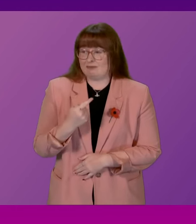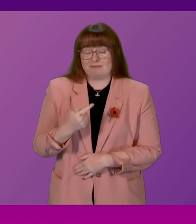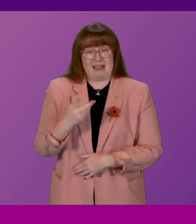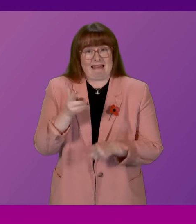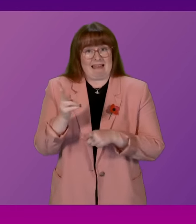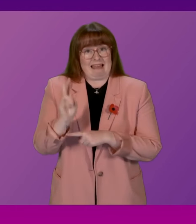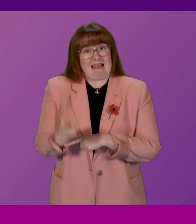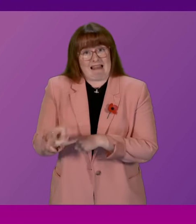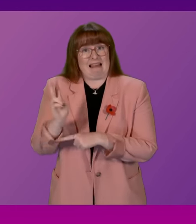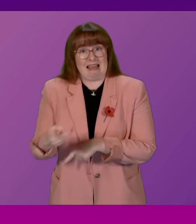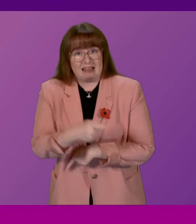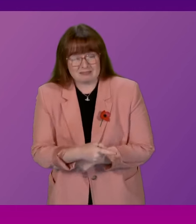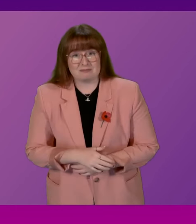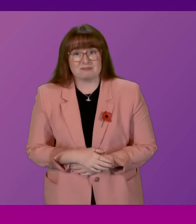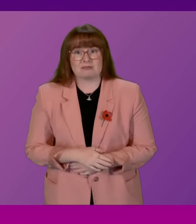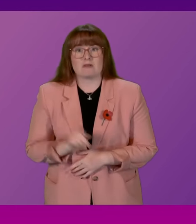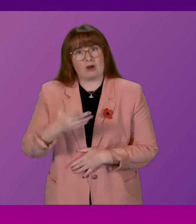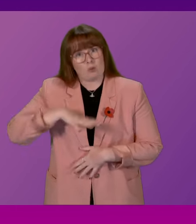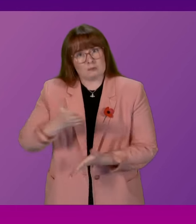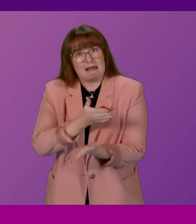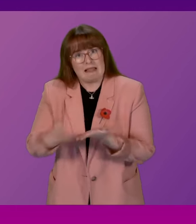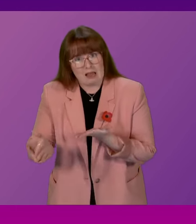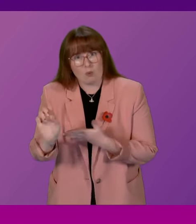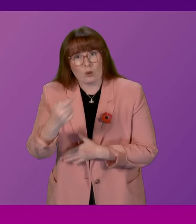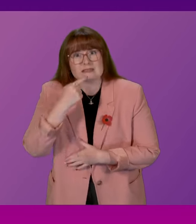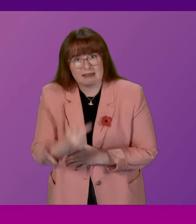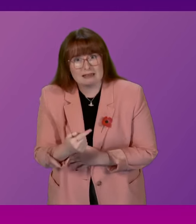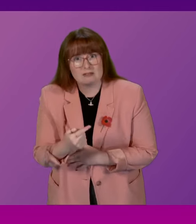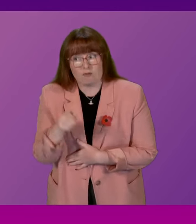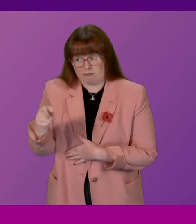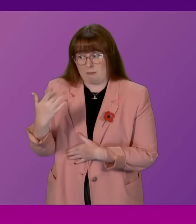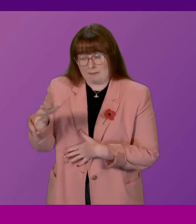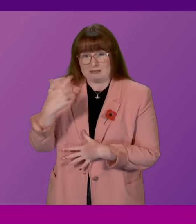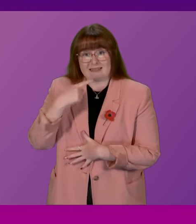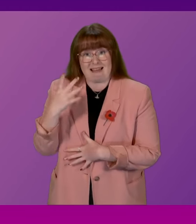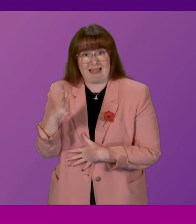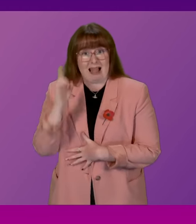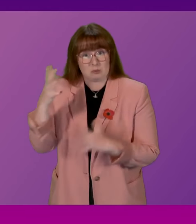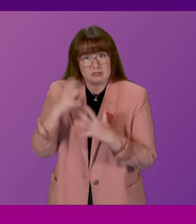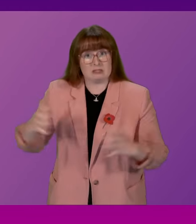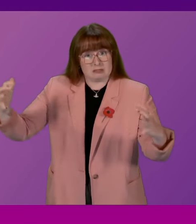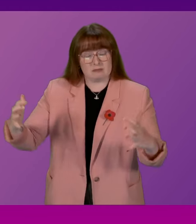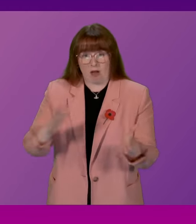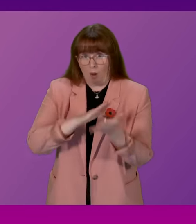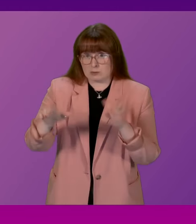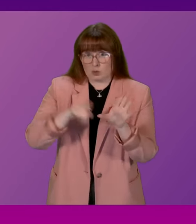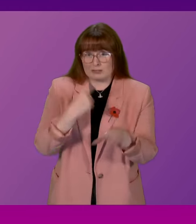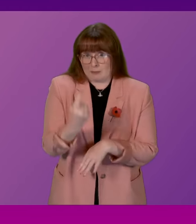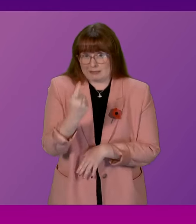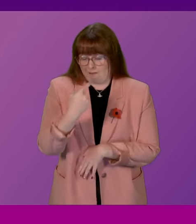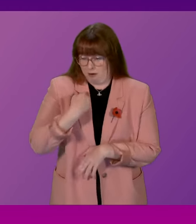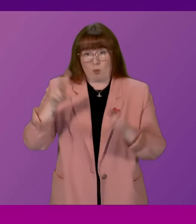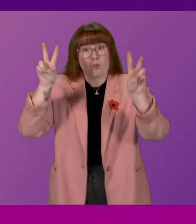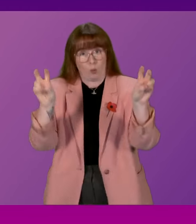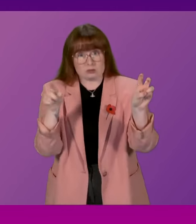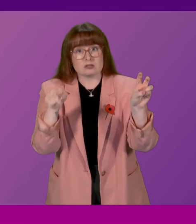as the Deputy First Minister. Let's be very clear what he said to this chamber last week. Hamza Yusuf said, and I quote,